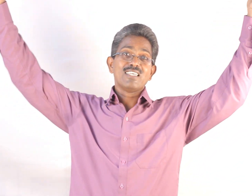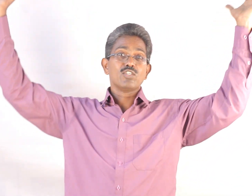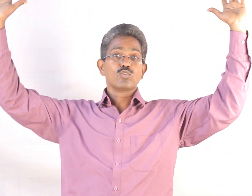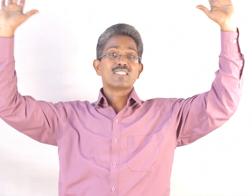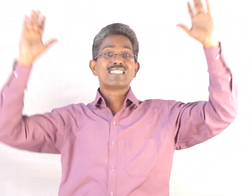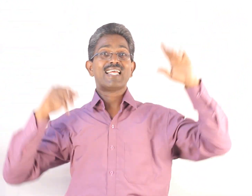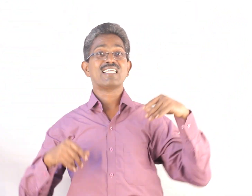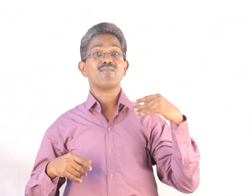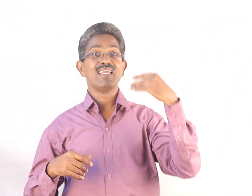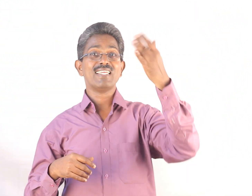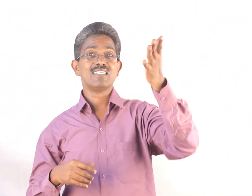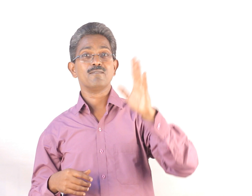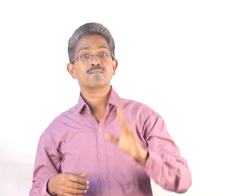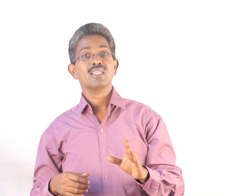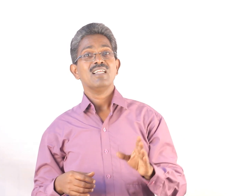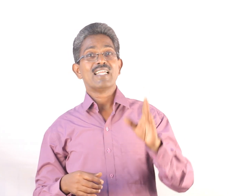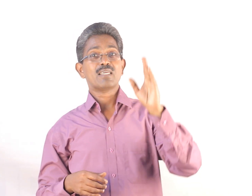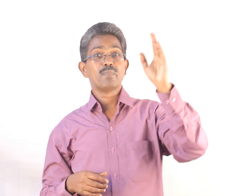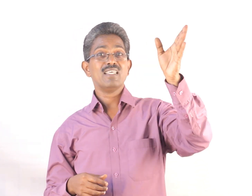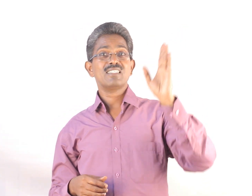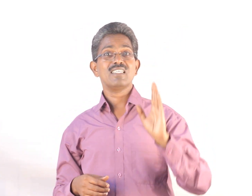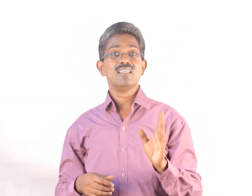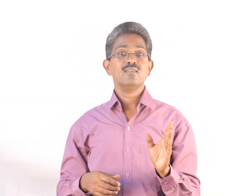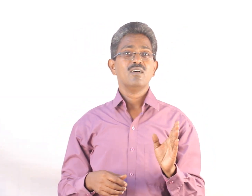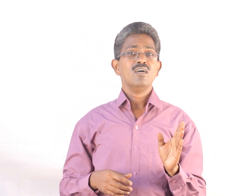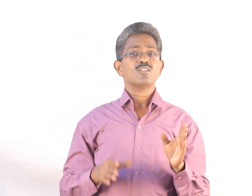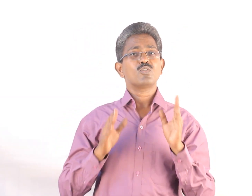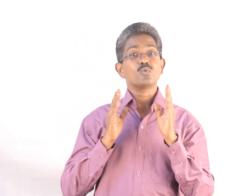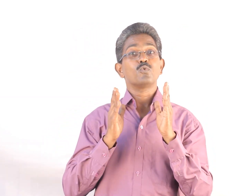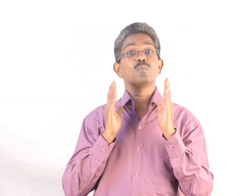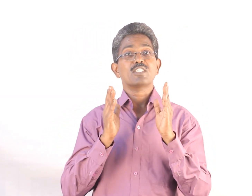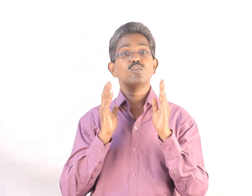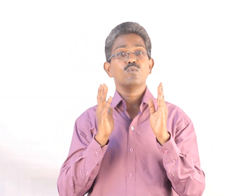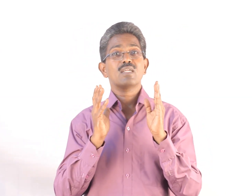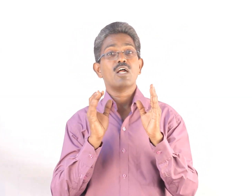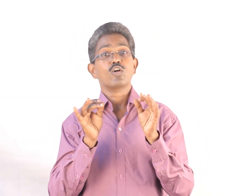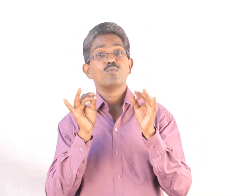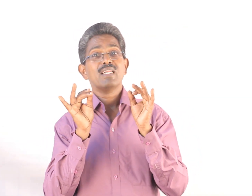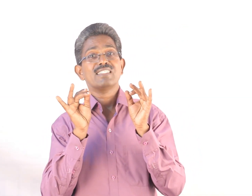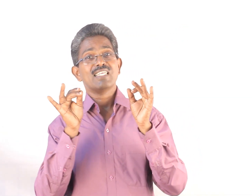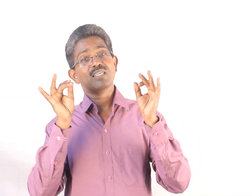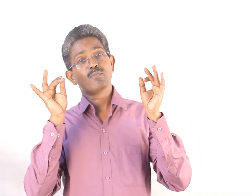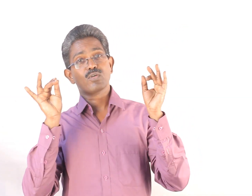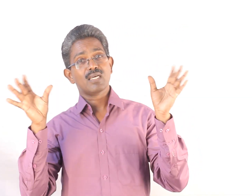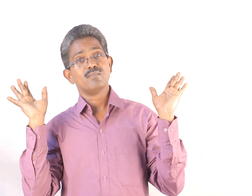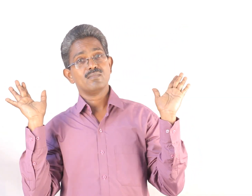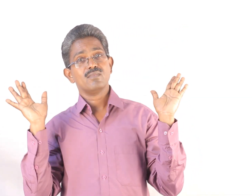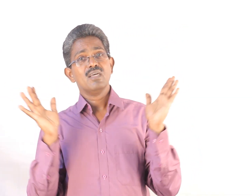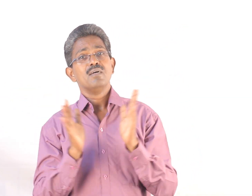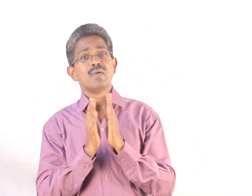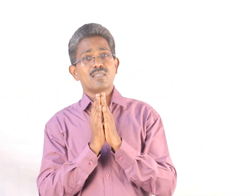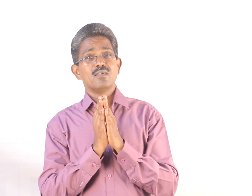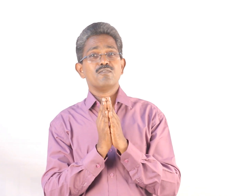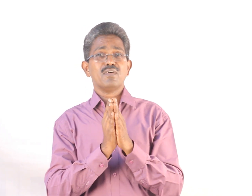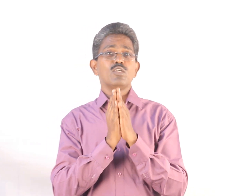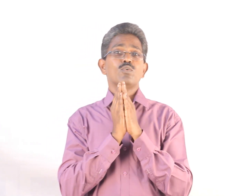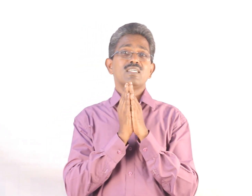institutions like AIT, like PSG to pursue your automobile engineering program. But when you